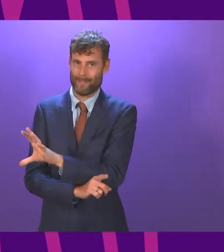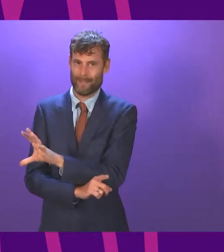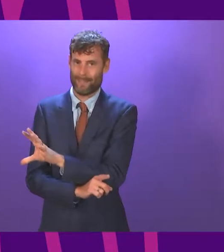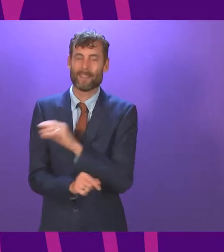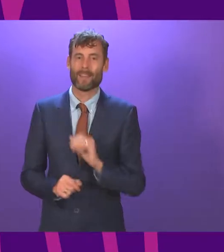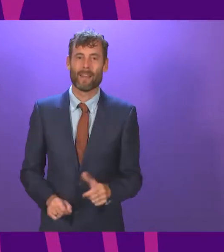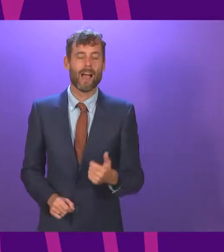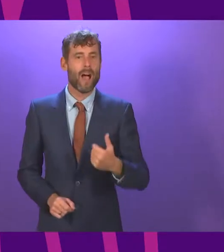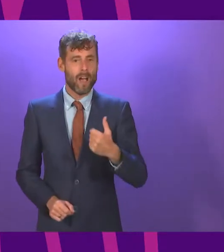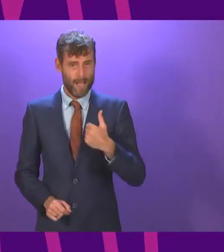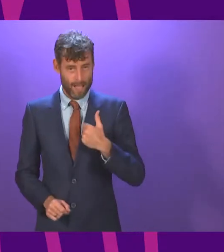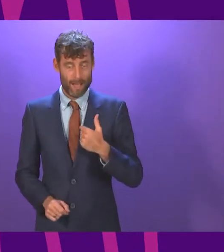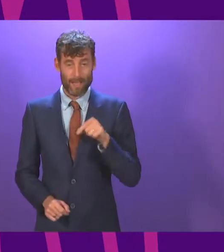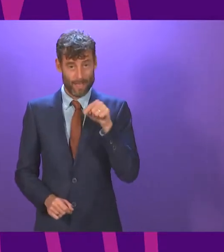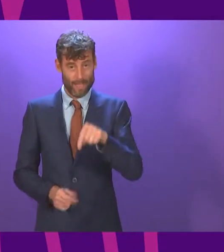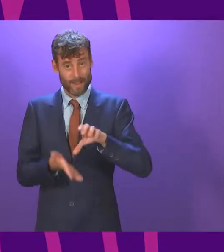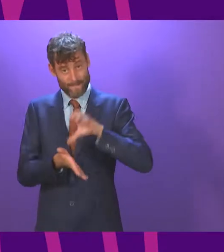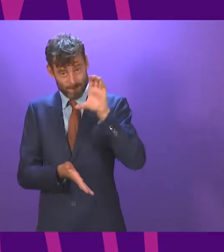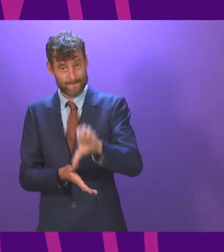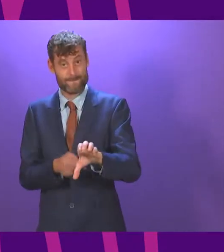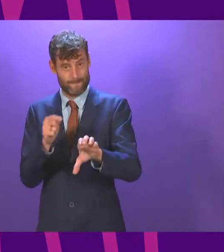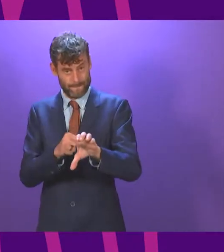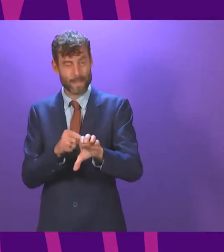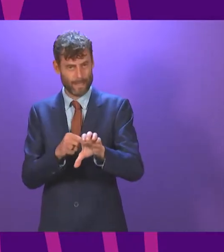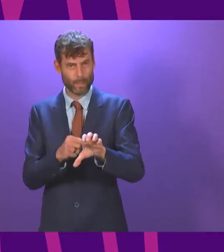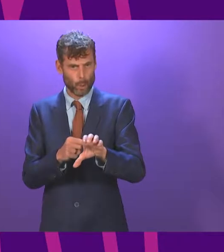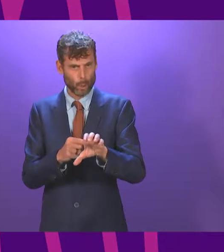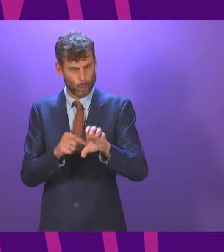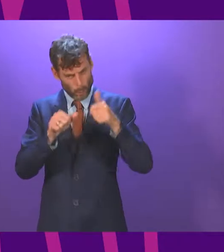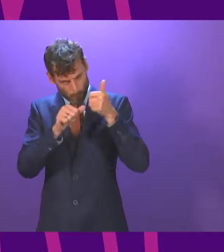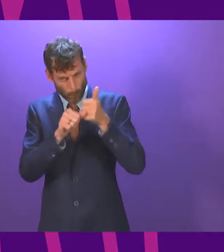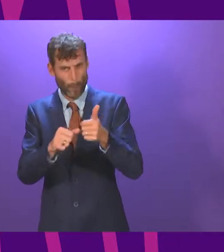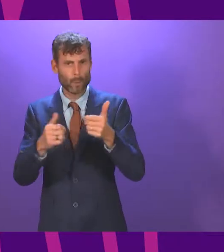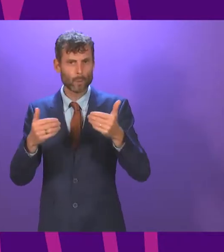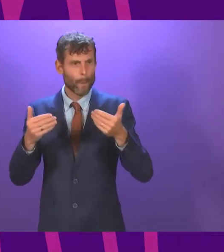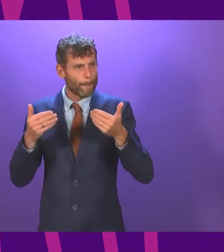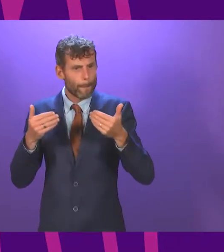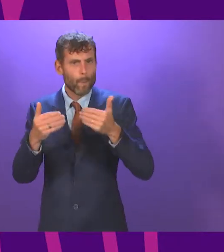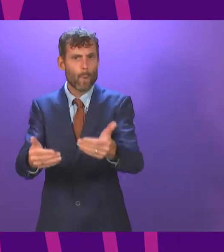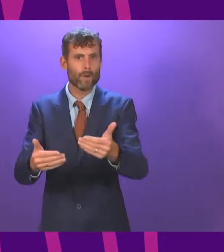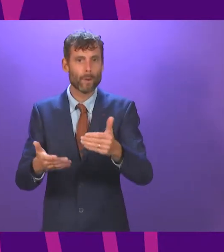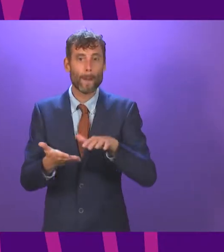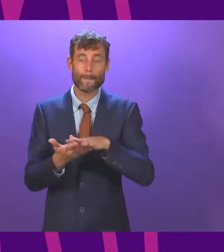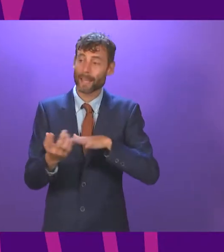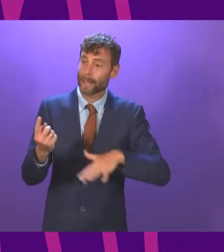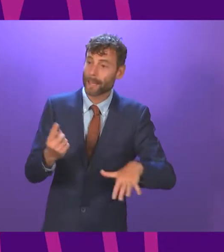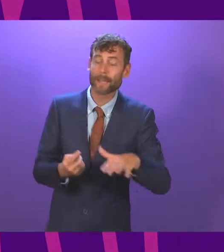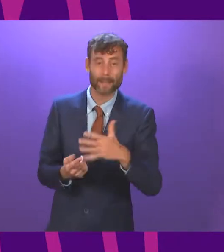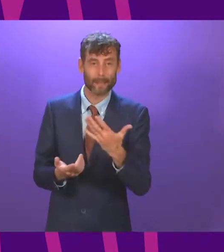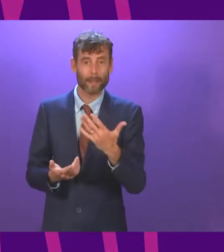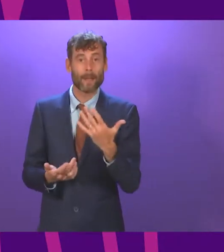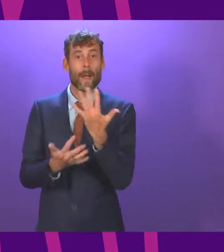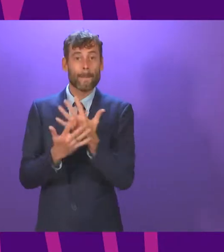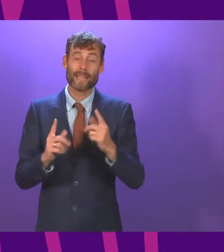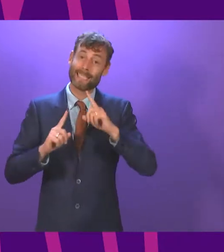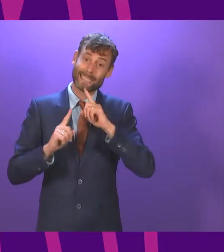It has that funding gone a considerable way to reassure the correspondence that I have had from